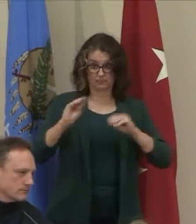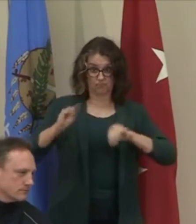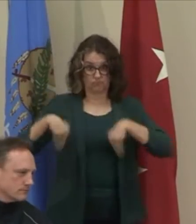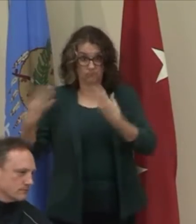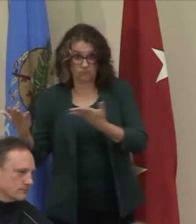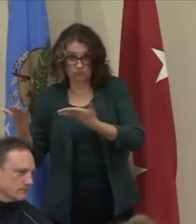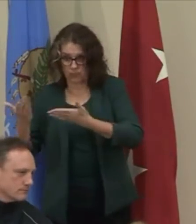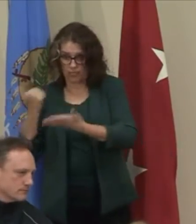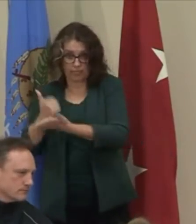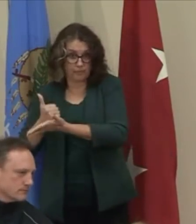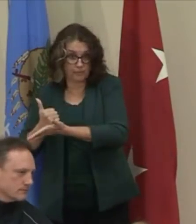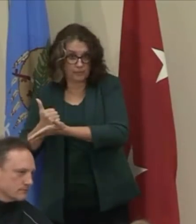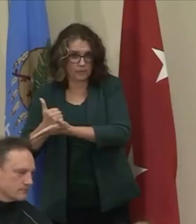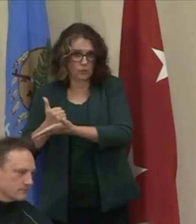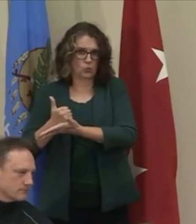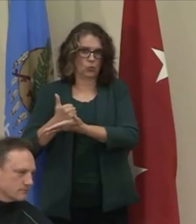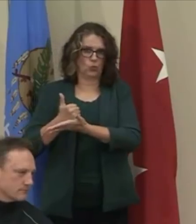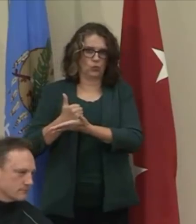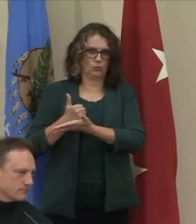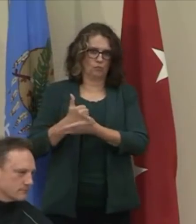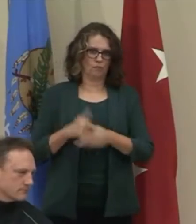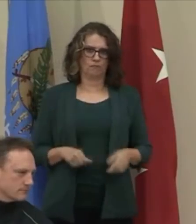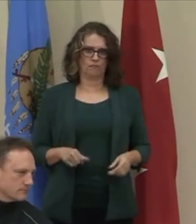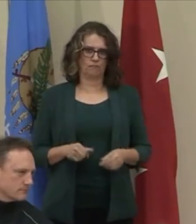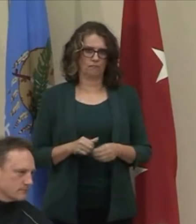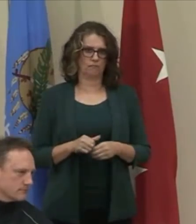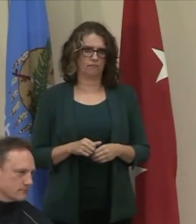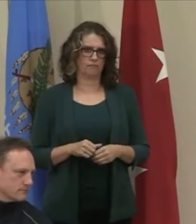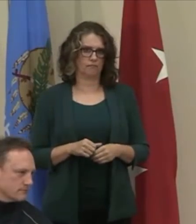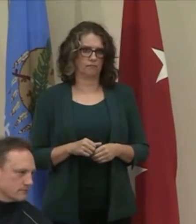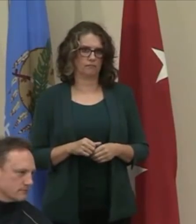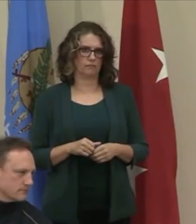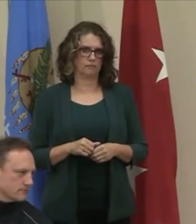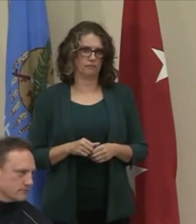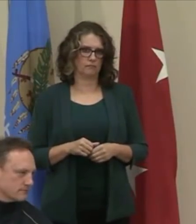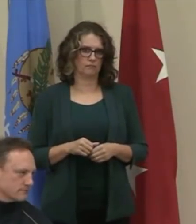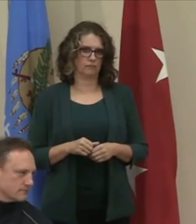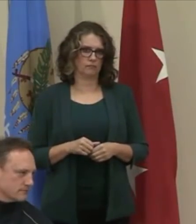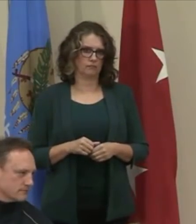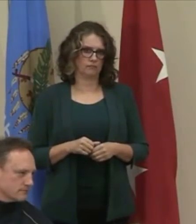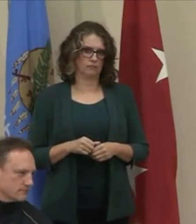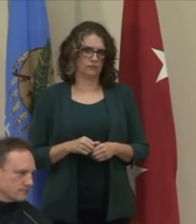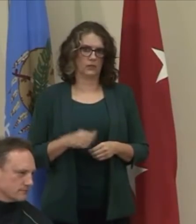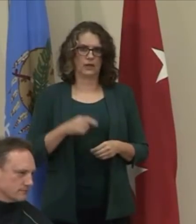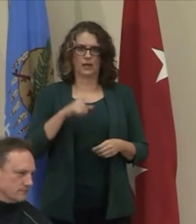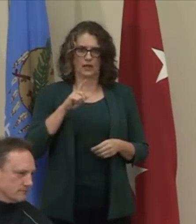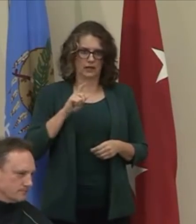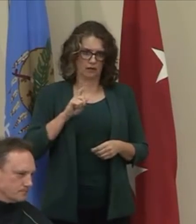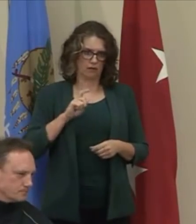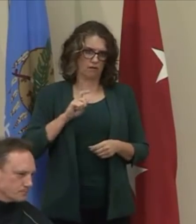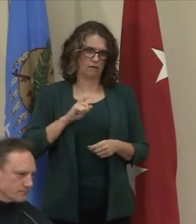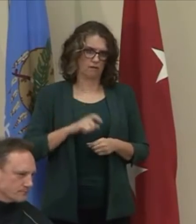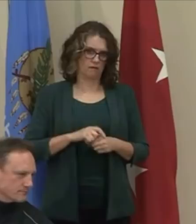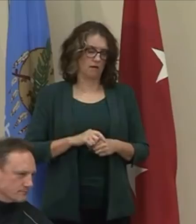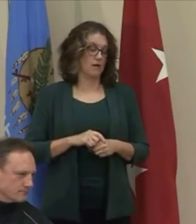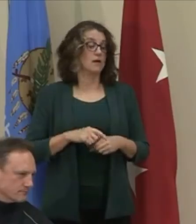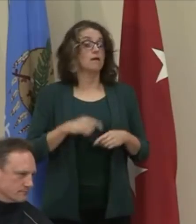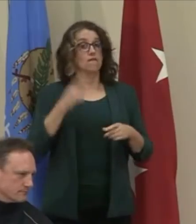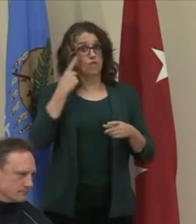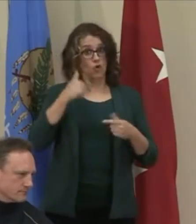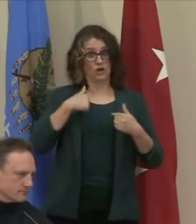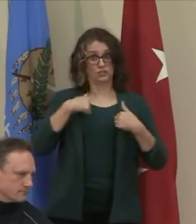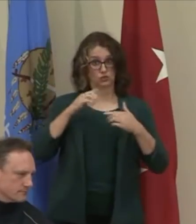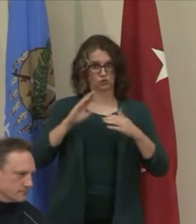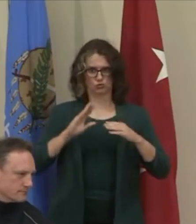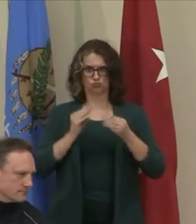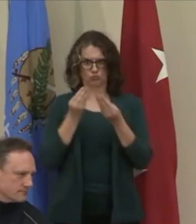we must have the capacity to test additional populations. In